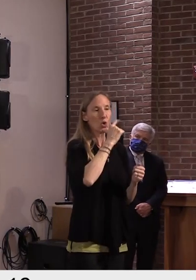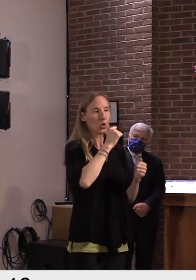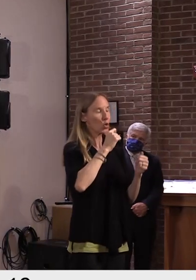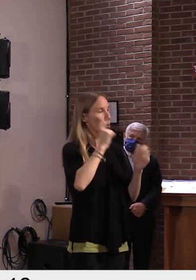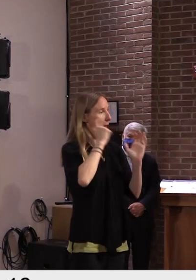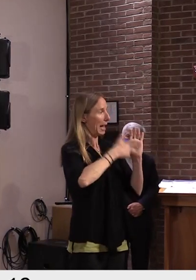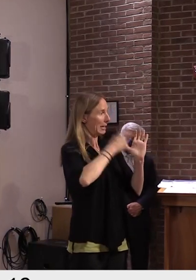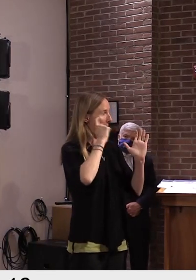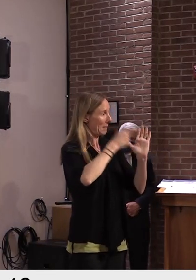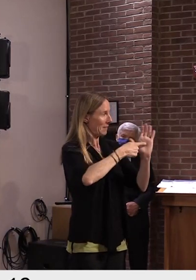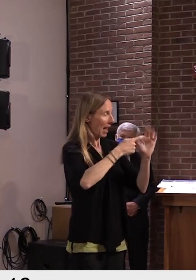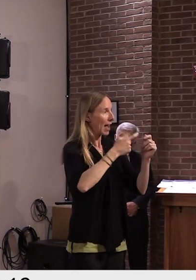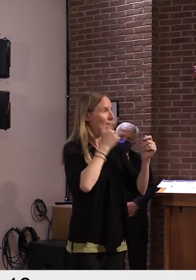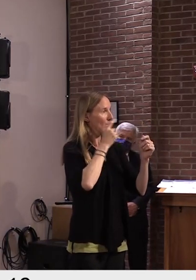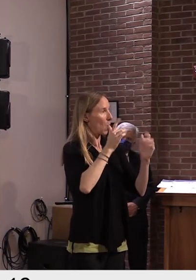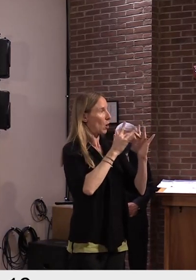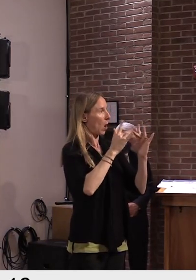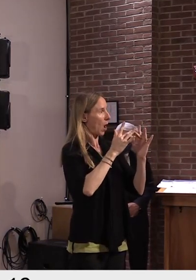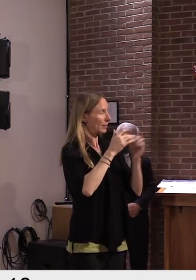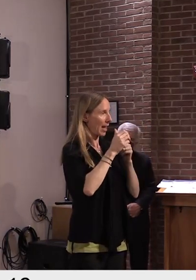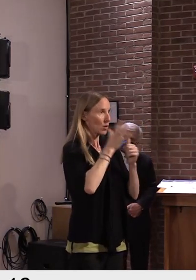numbers should be somewhat reassuring.